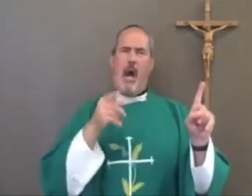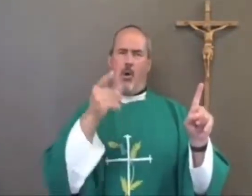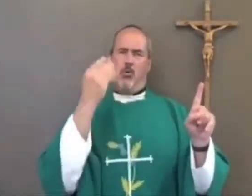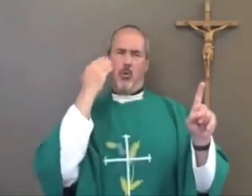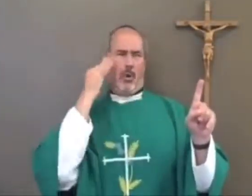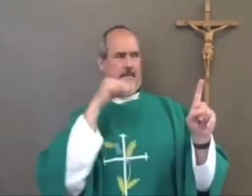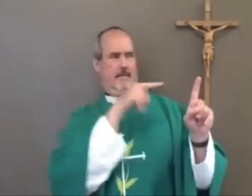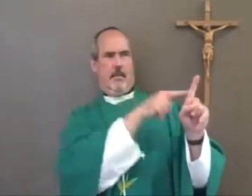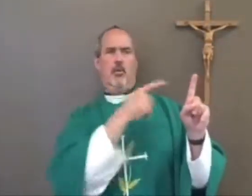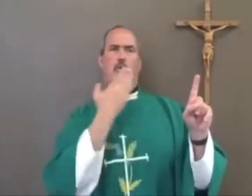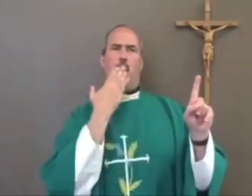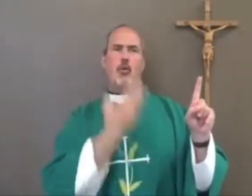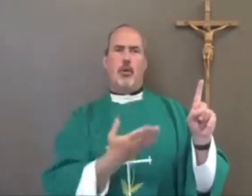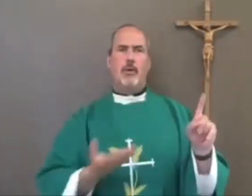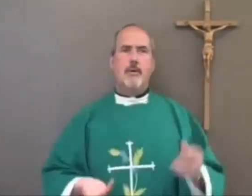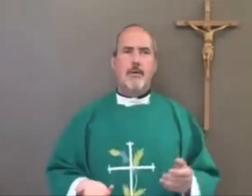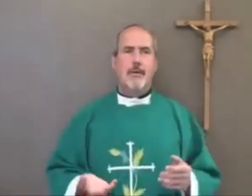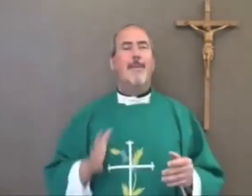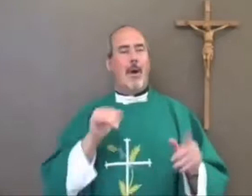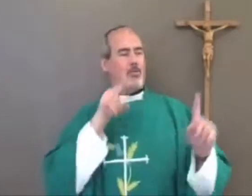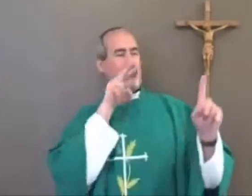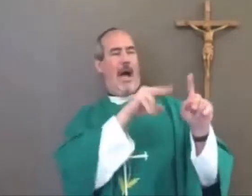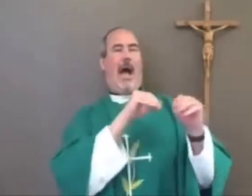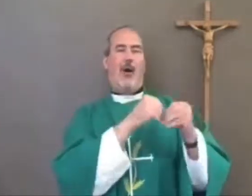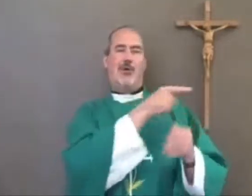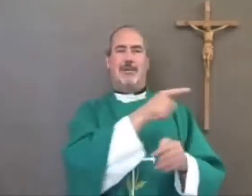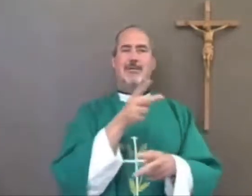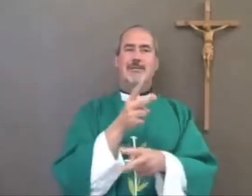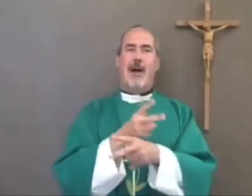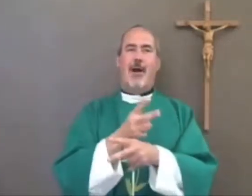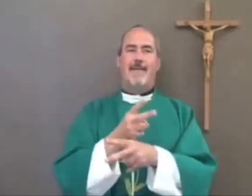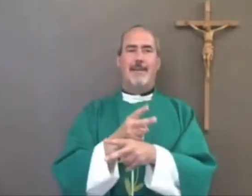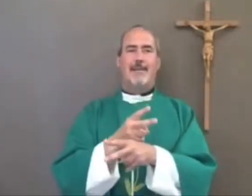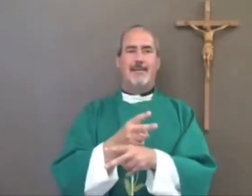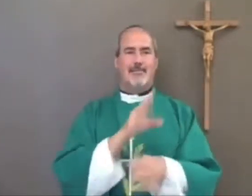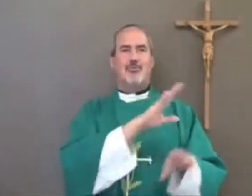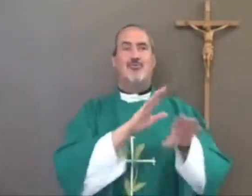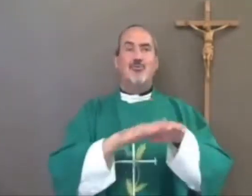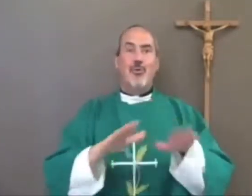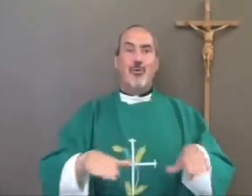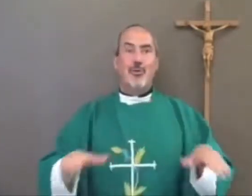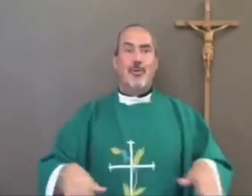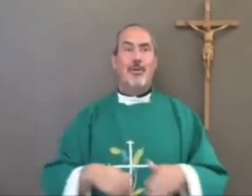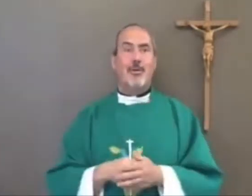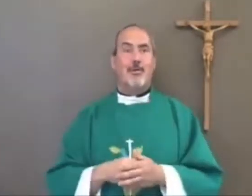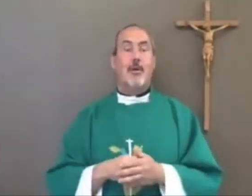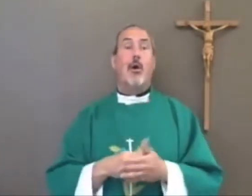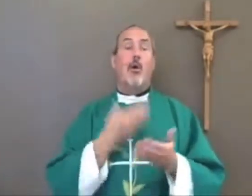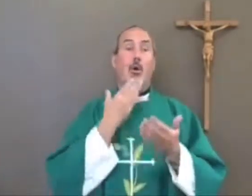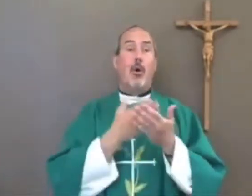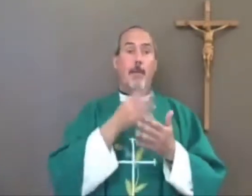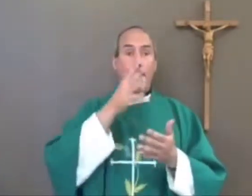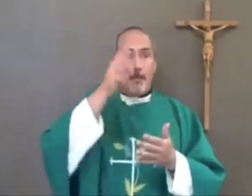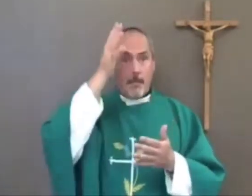If you saw a parent, how would you know whether they were a good parent? Well, by the way, they take care of the children.